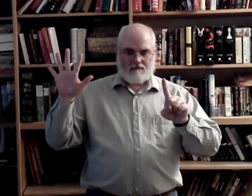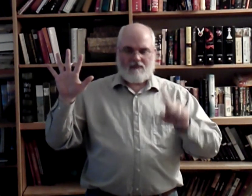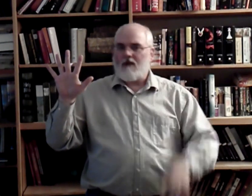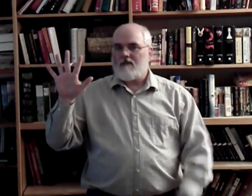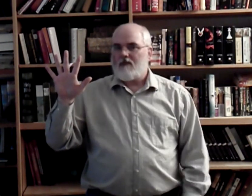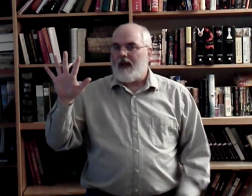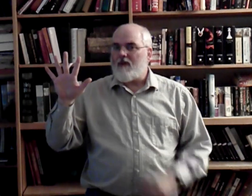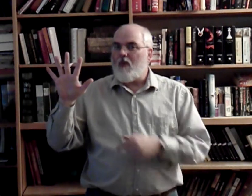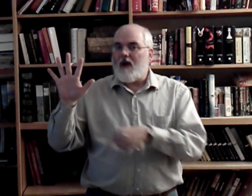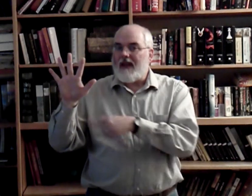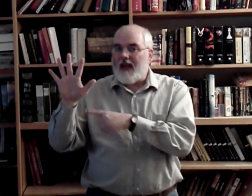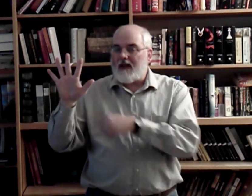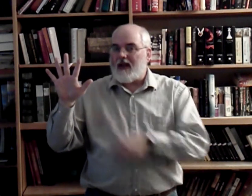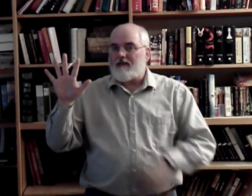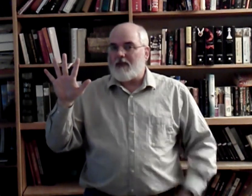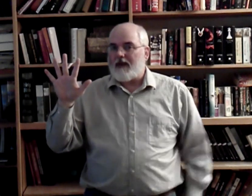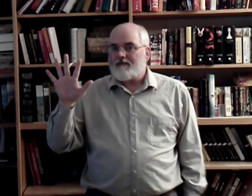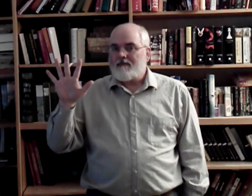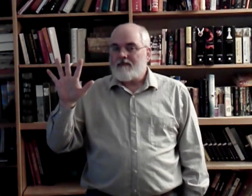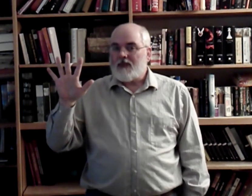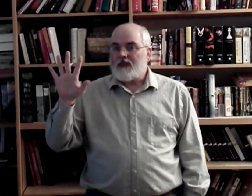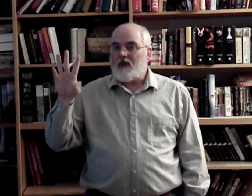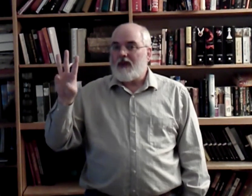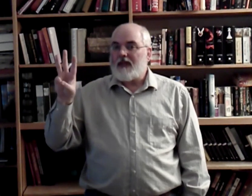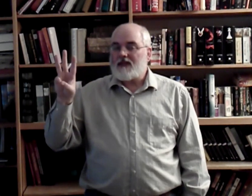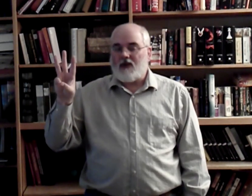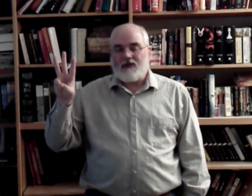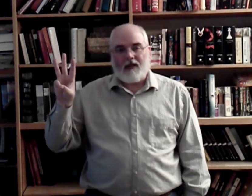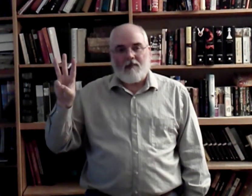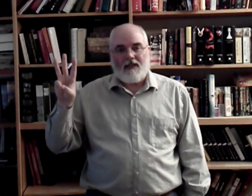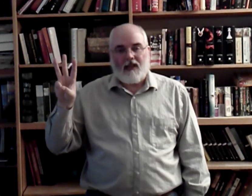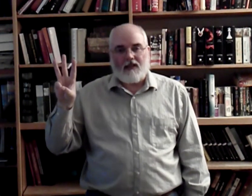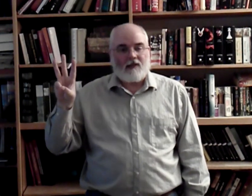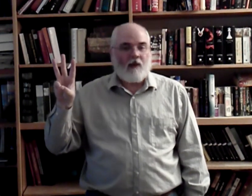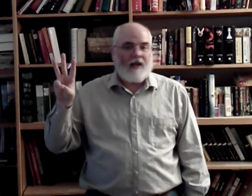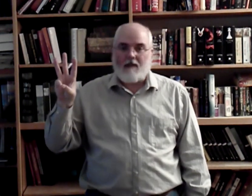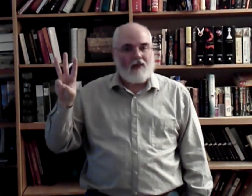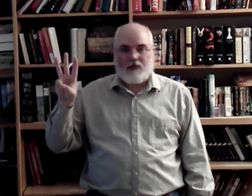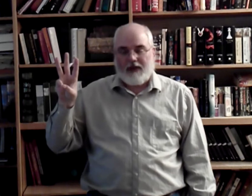No? We have a one-handed alphabet. So this turns out to be 6. That's why it can't be 3.